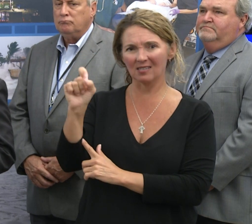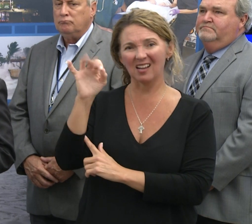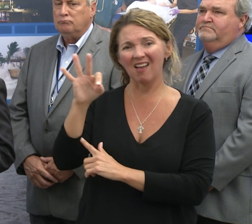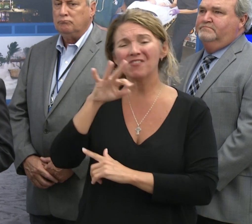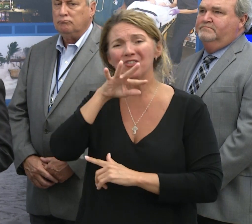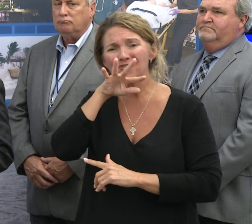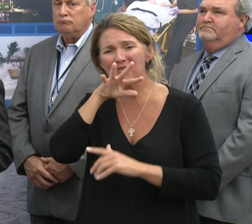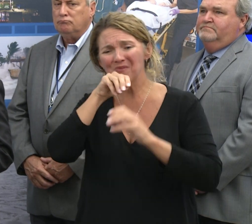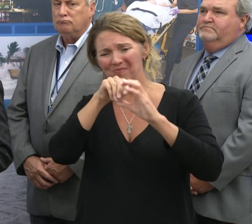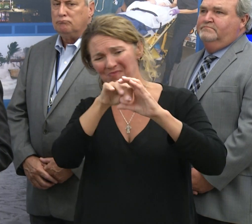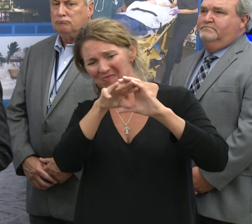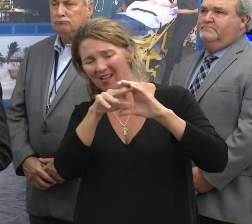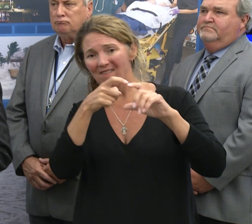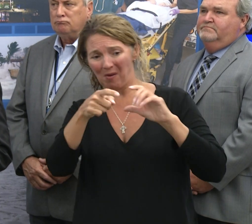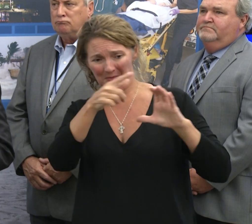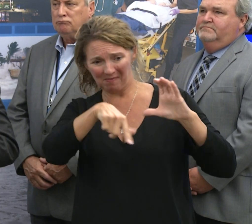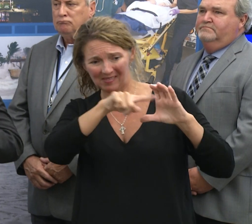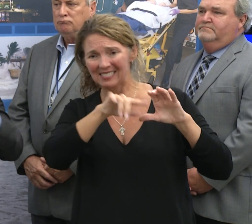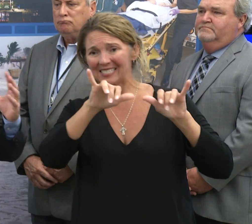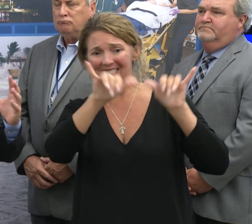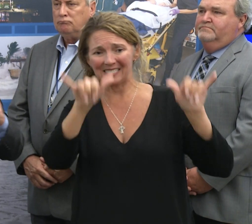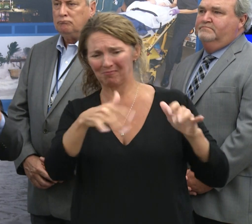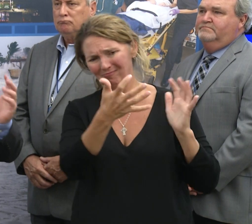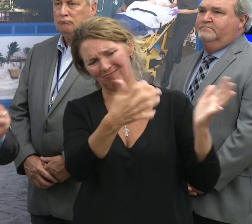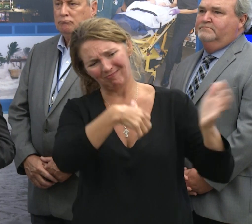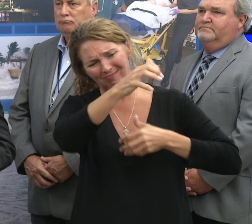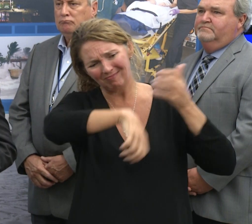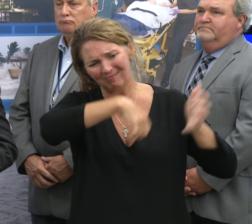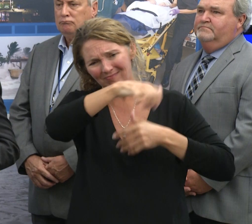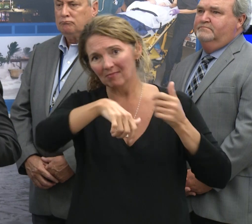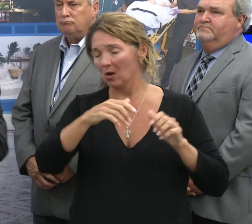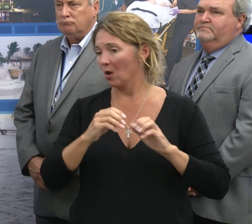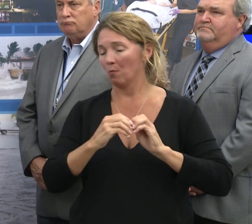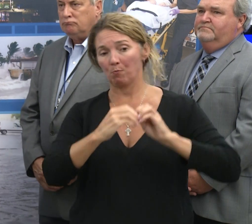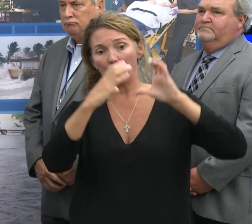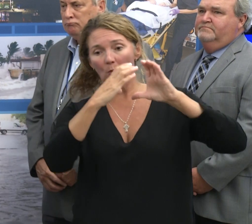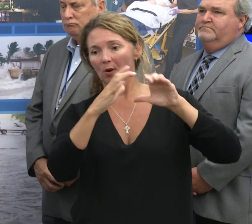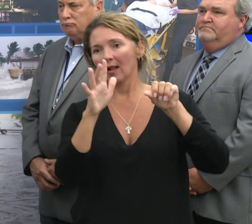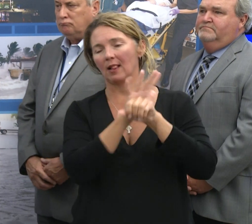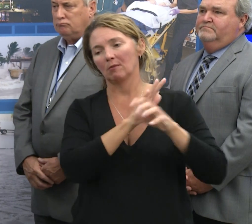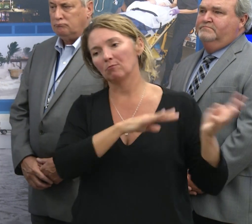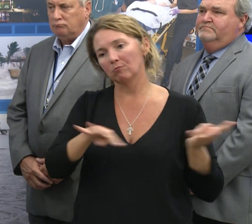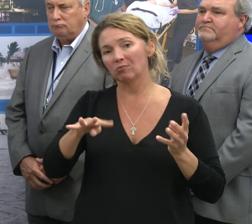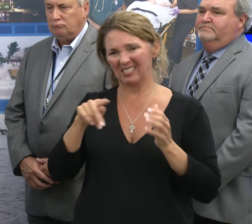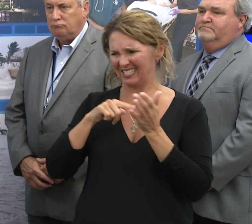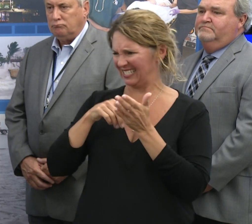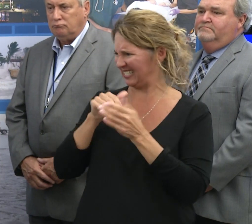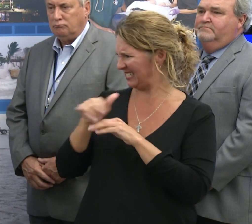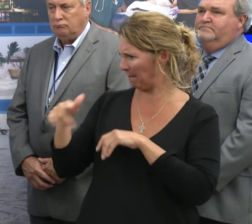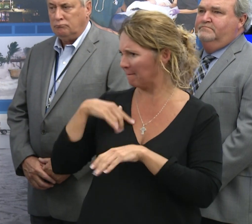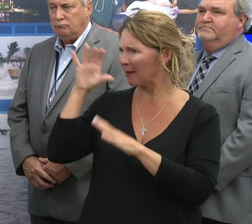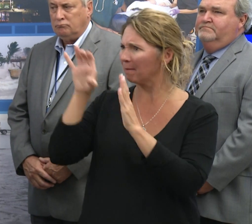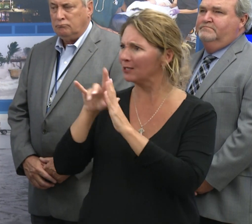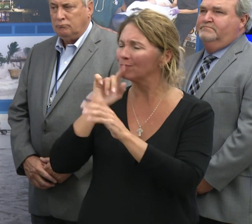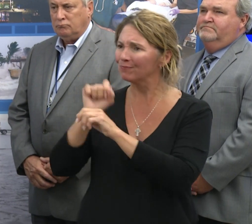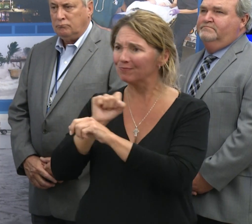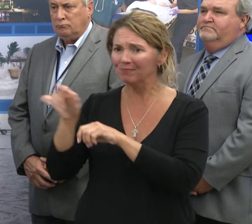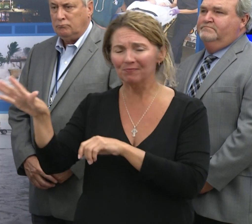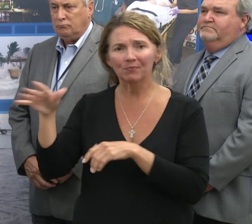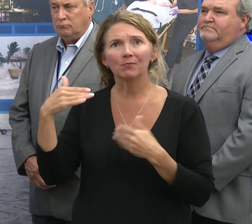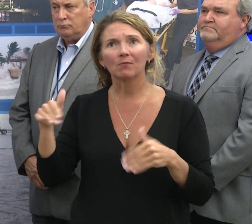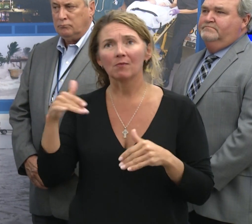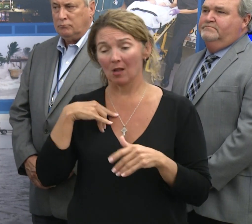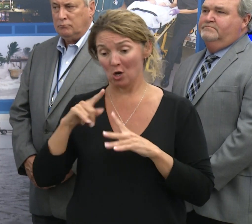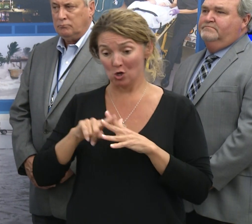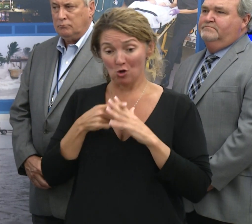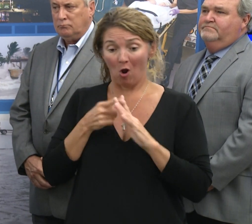debris from our stormwater system that really has opened up those pipes. They sent me a picture, Lloyd, that before we started